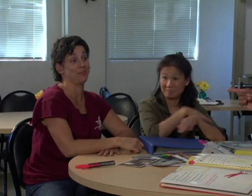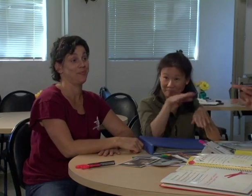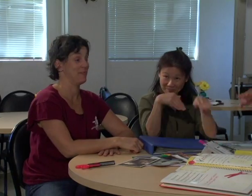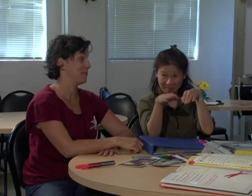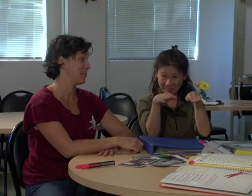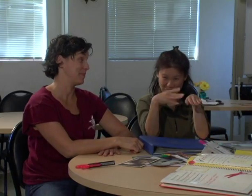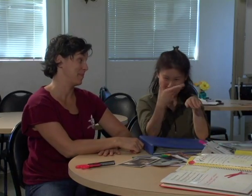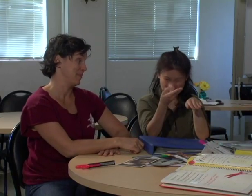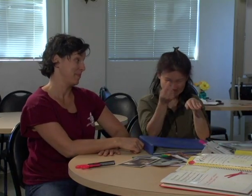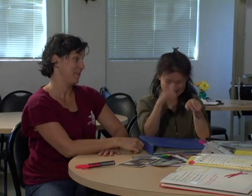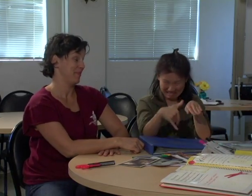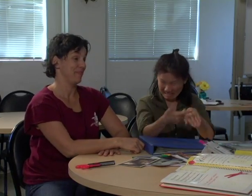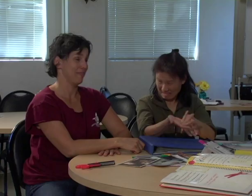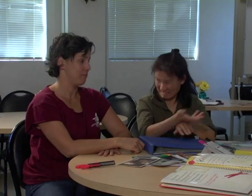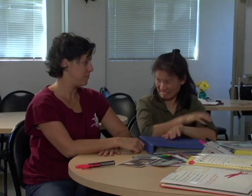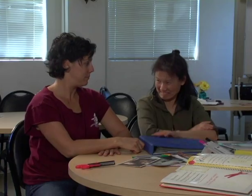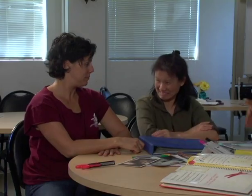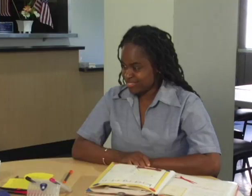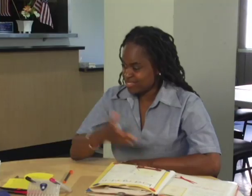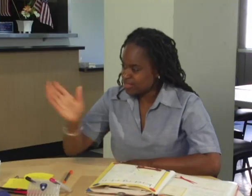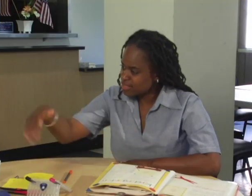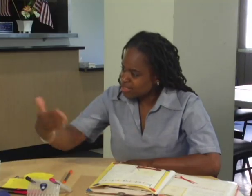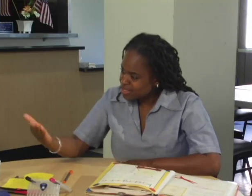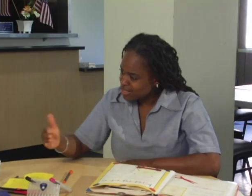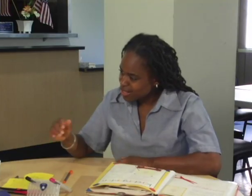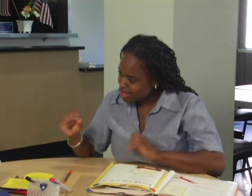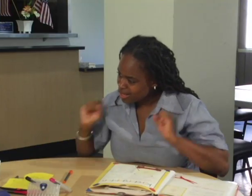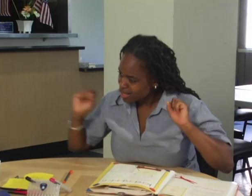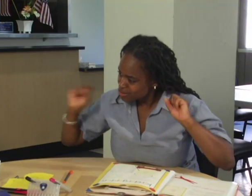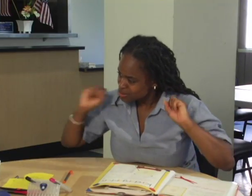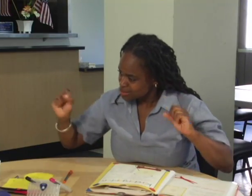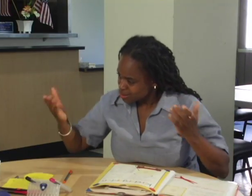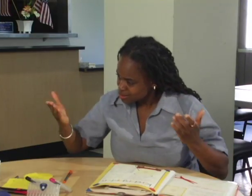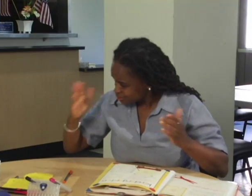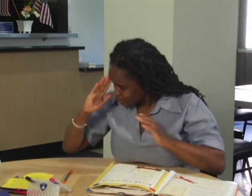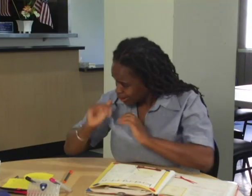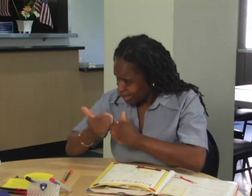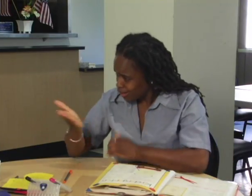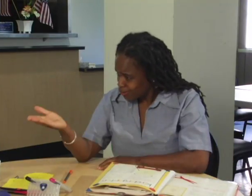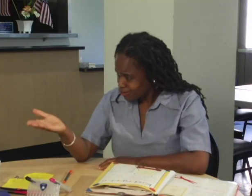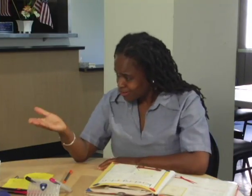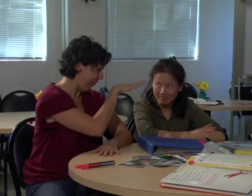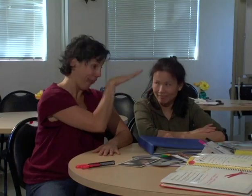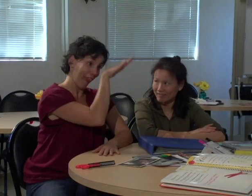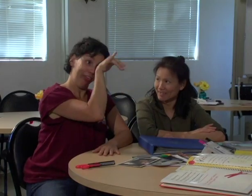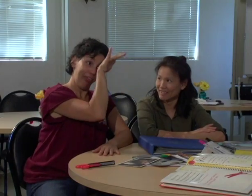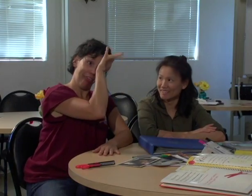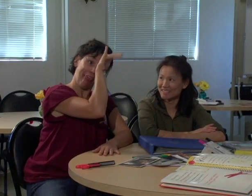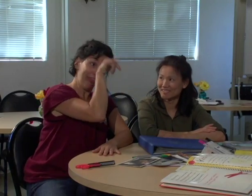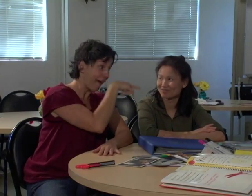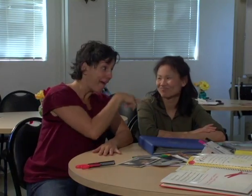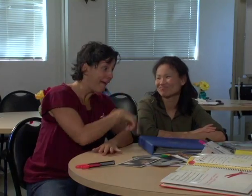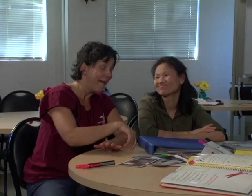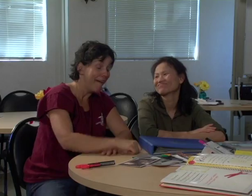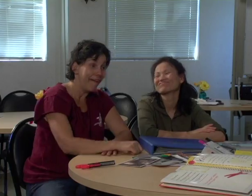walk? What's that? Exercise, Tiffany. You know how, don't you? Yeah, try to remember.